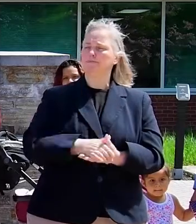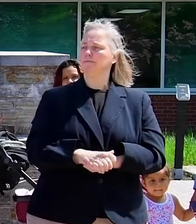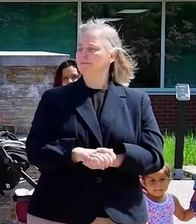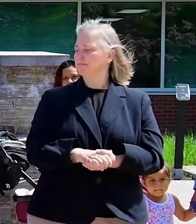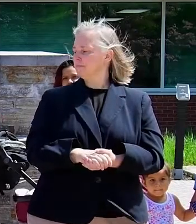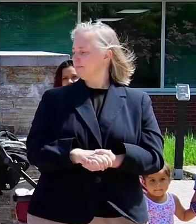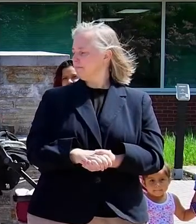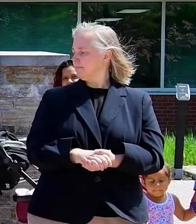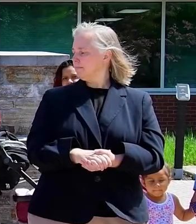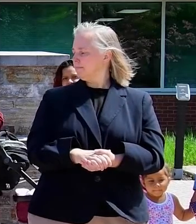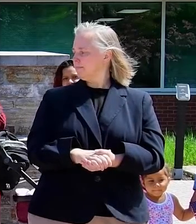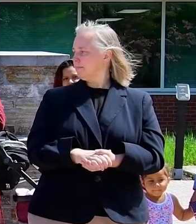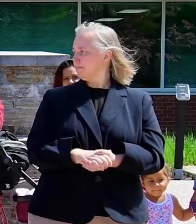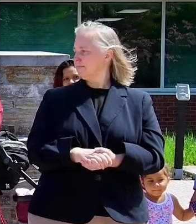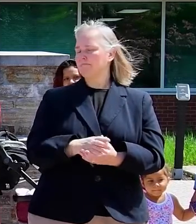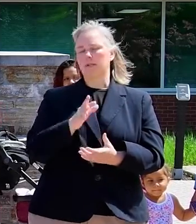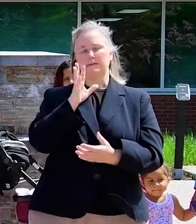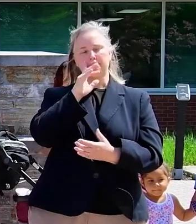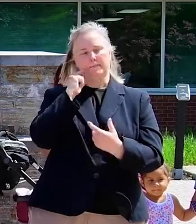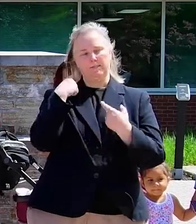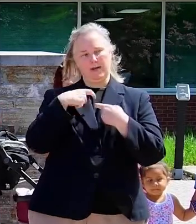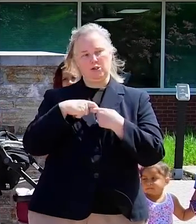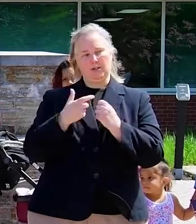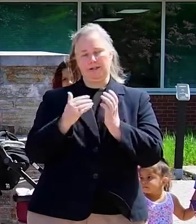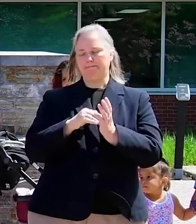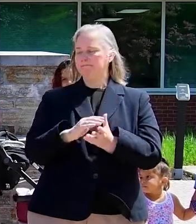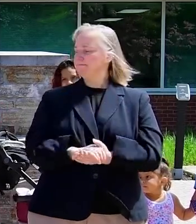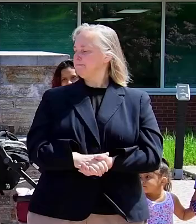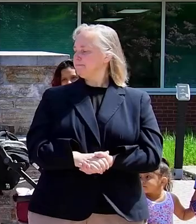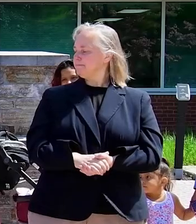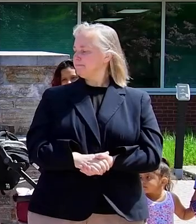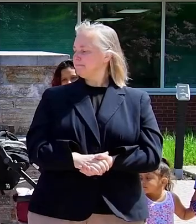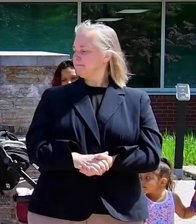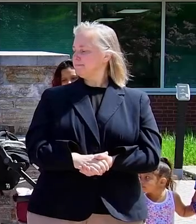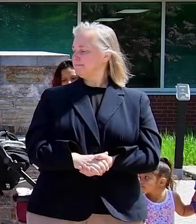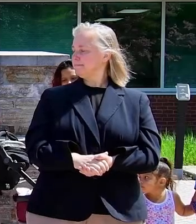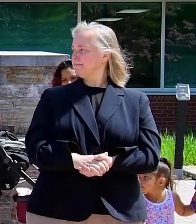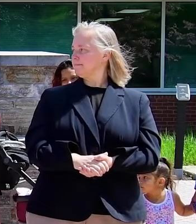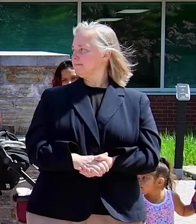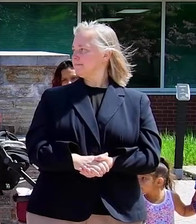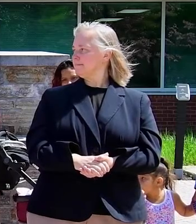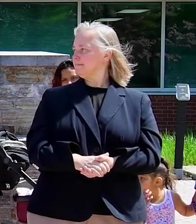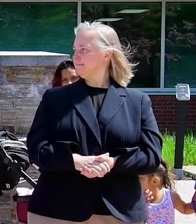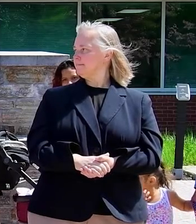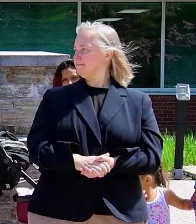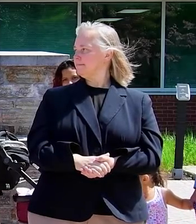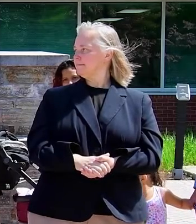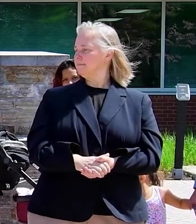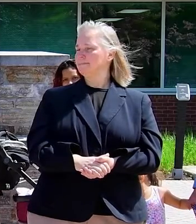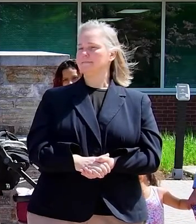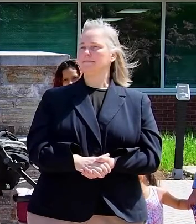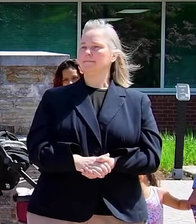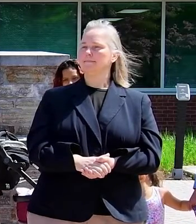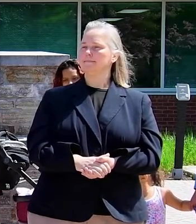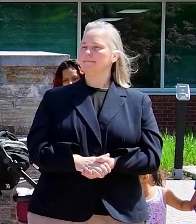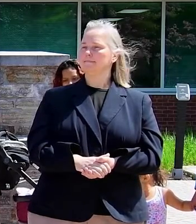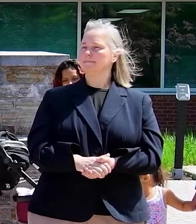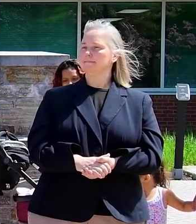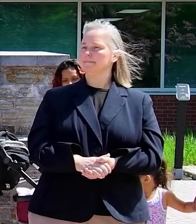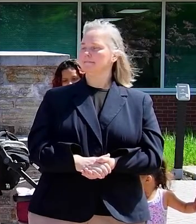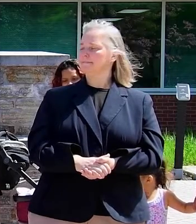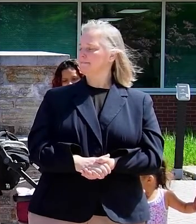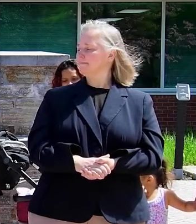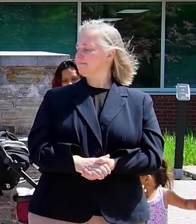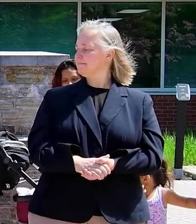Since I came to this country, I have been eligible for the health care program of state, and I have to pass my last embarazo without medical